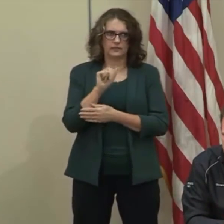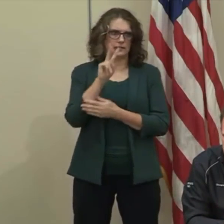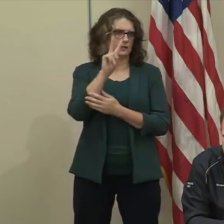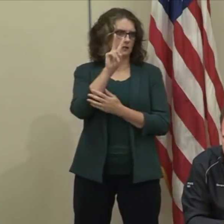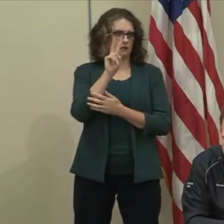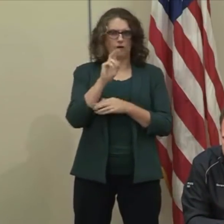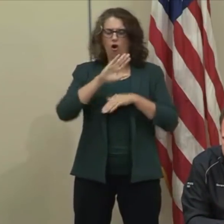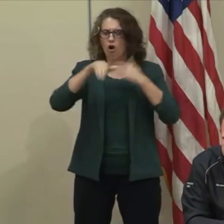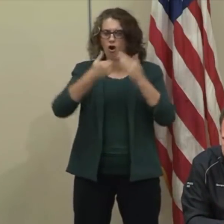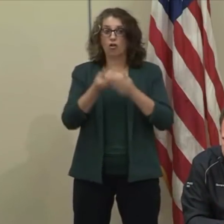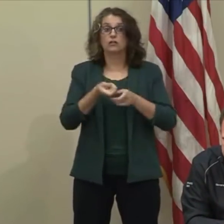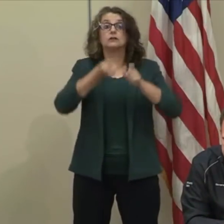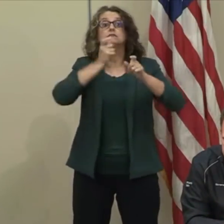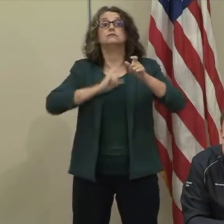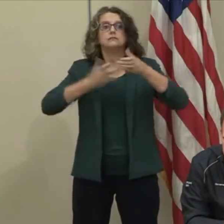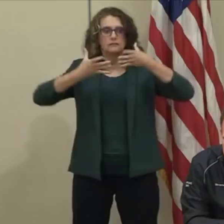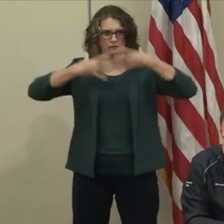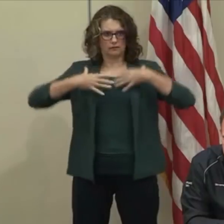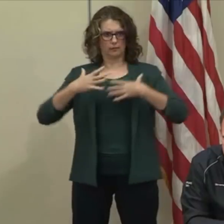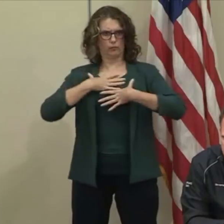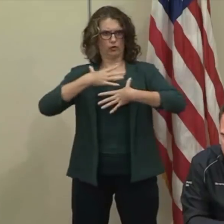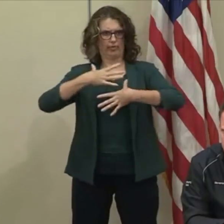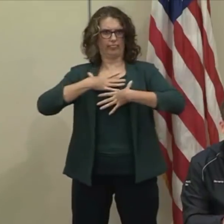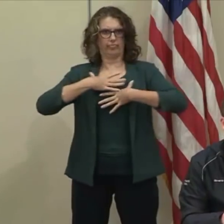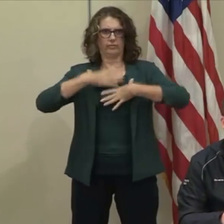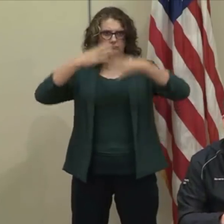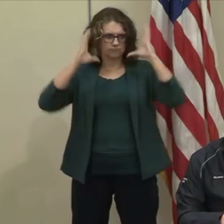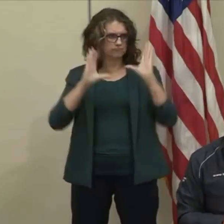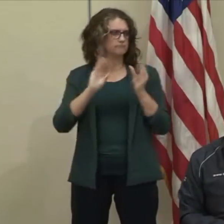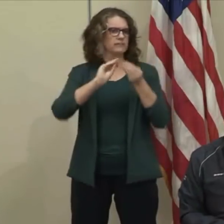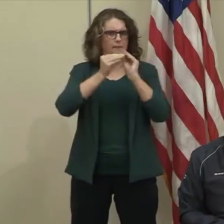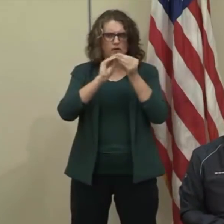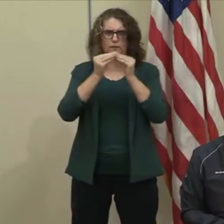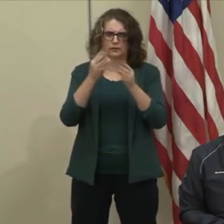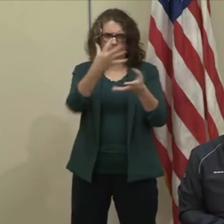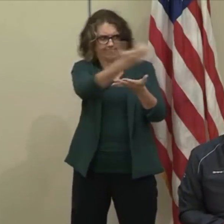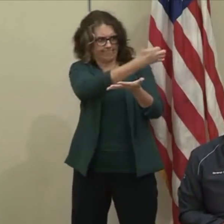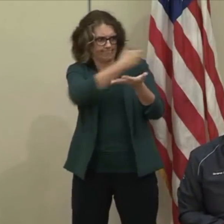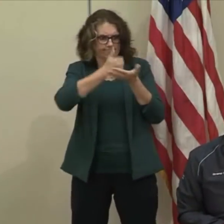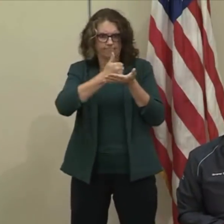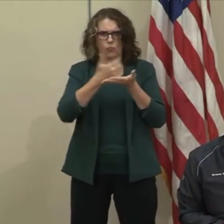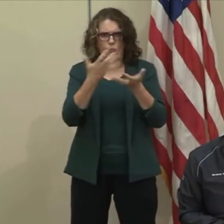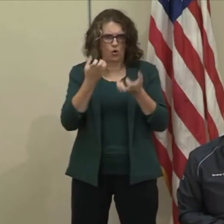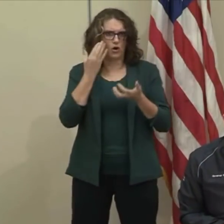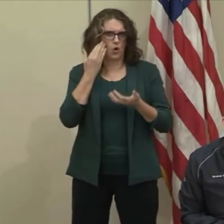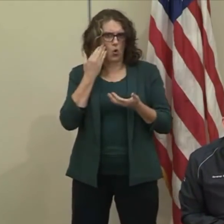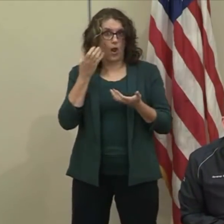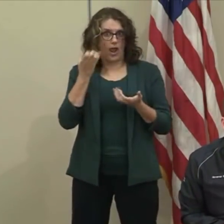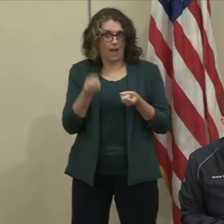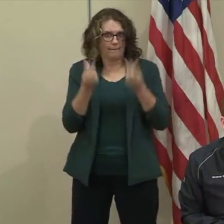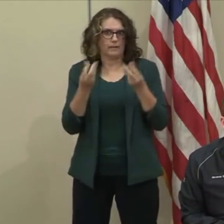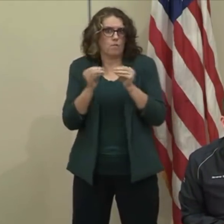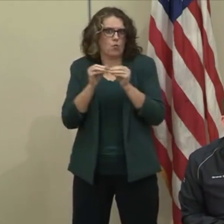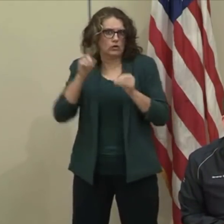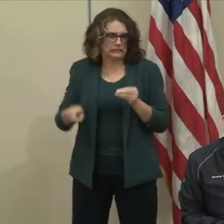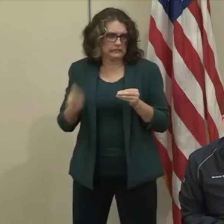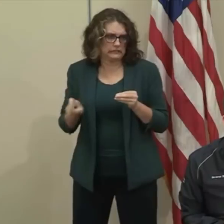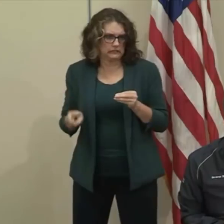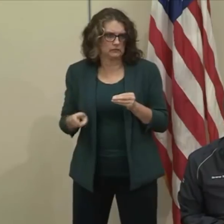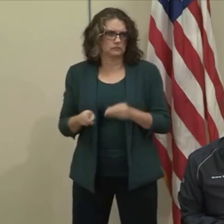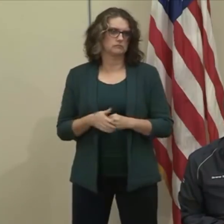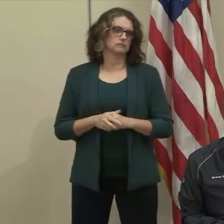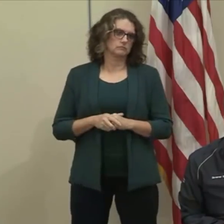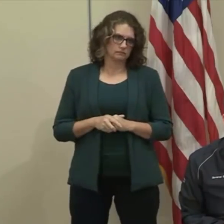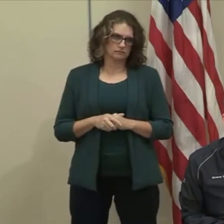daily basis. The state epidemiologist is modeling several different scenarios for our state